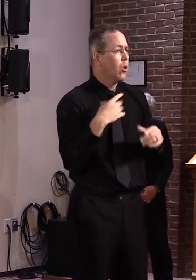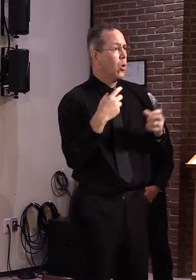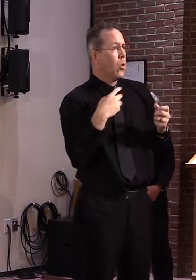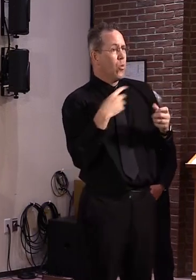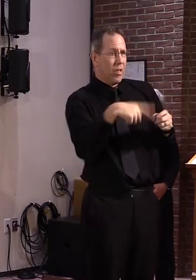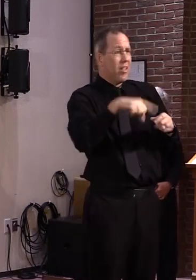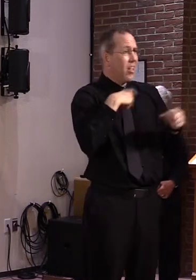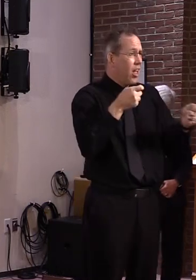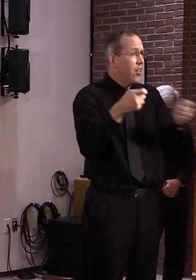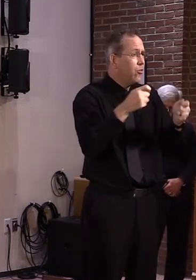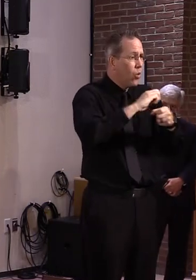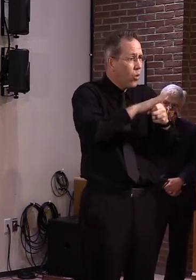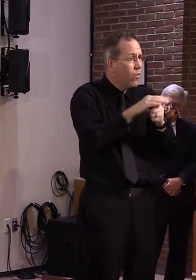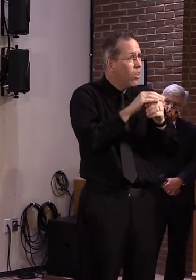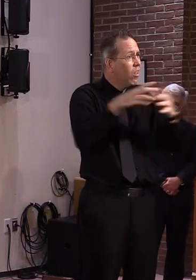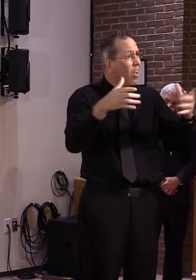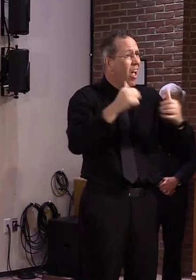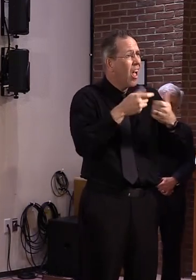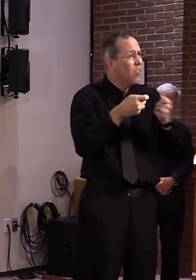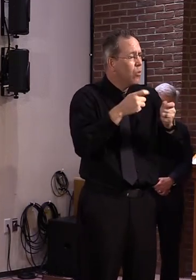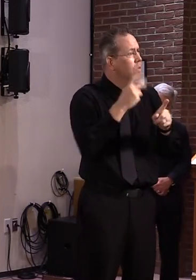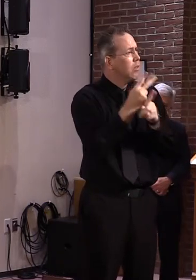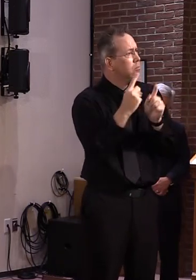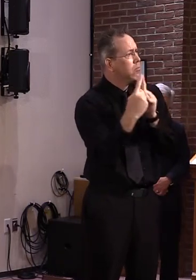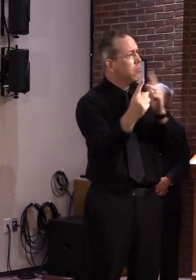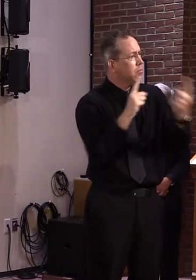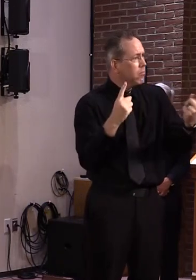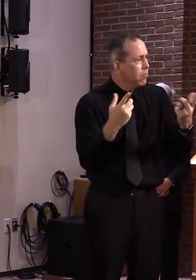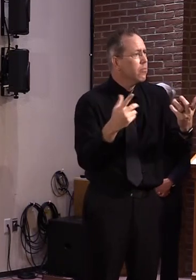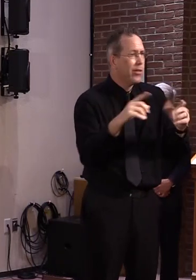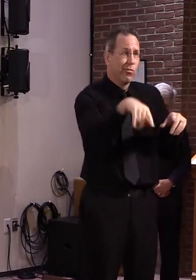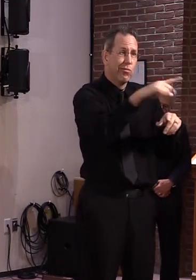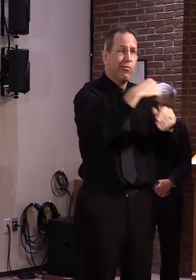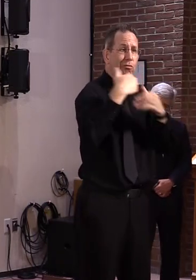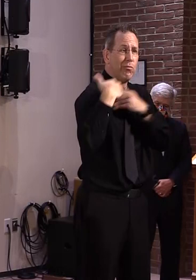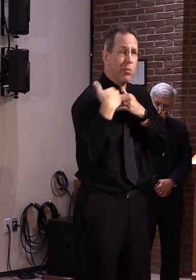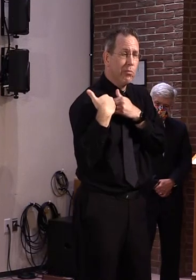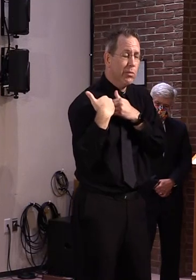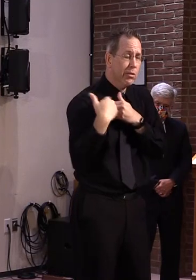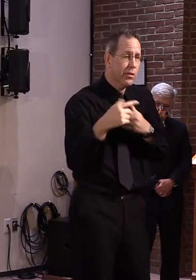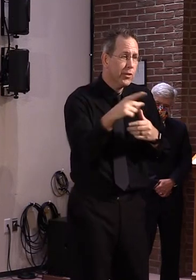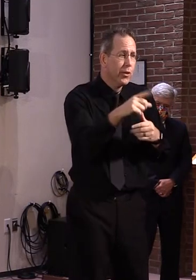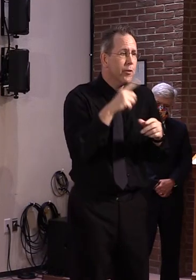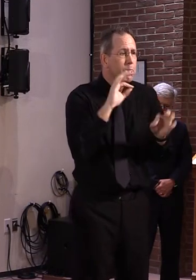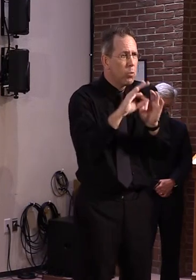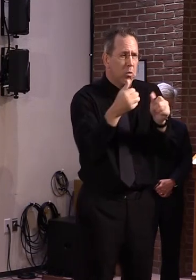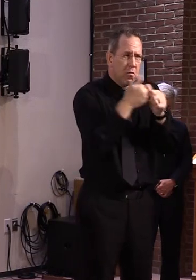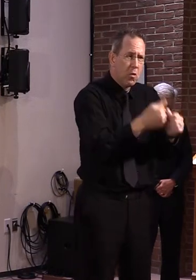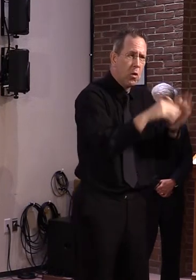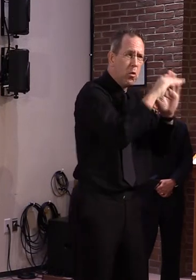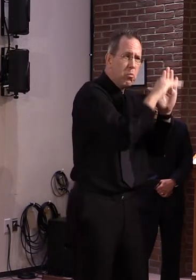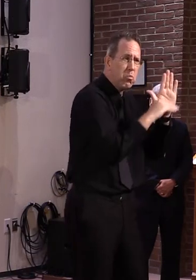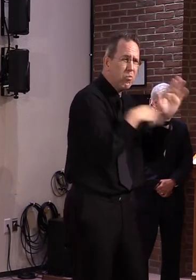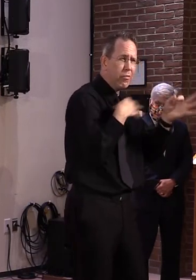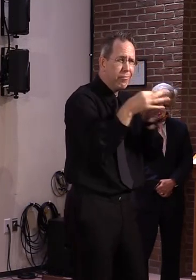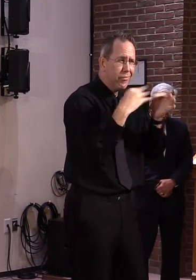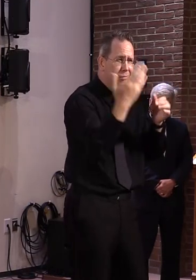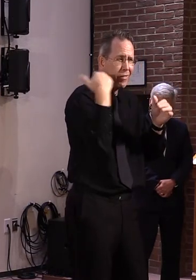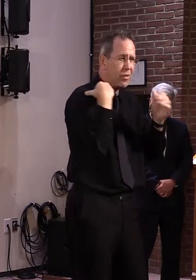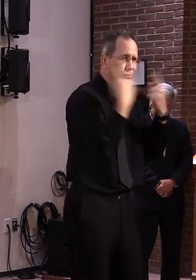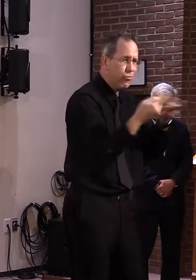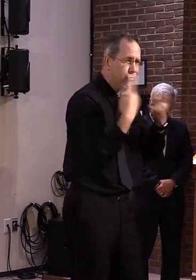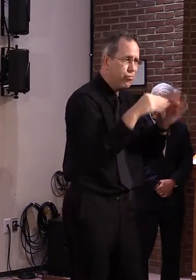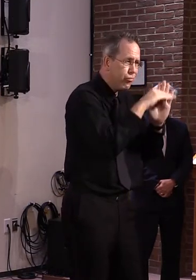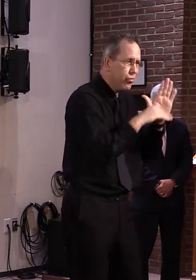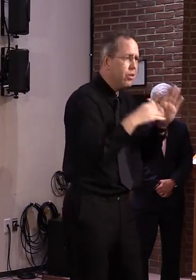And if we do our part, we can prevent the spread of the virus and help get things back to normal. So with that, I'll now turn it